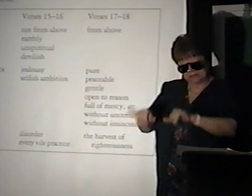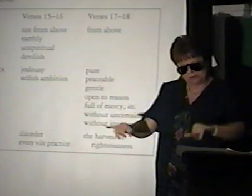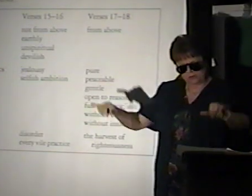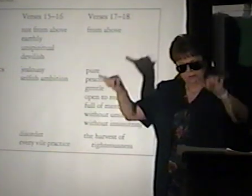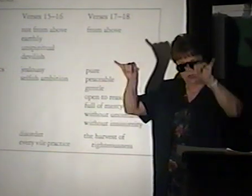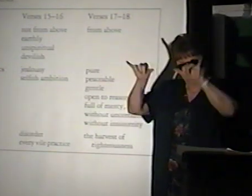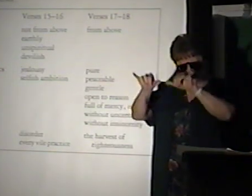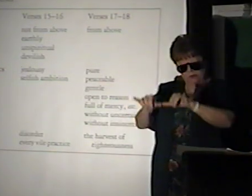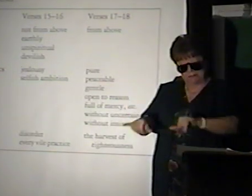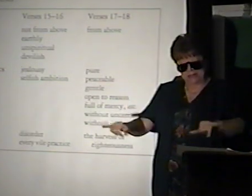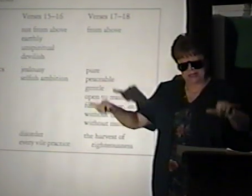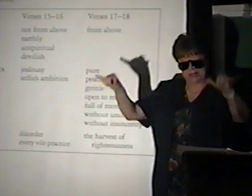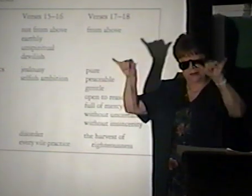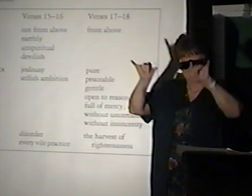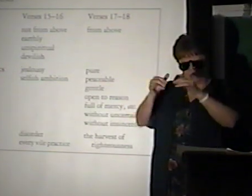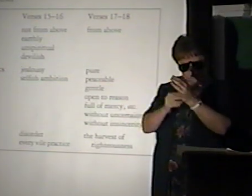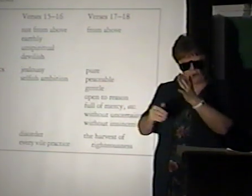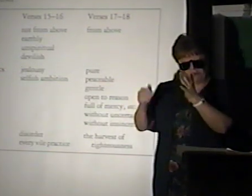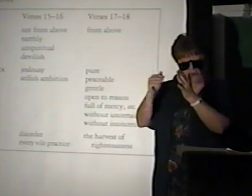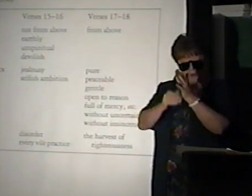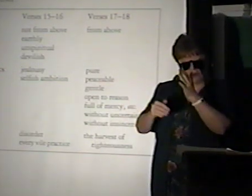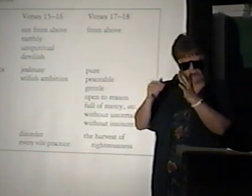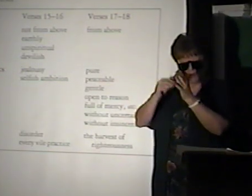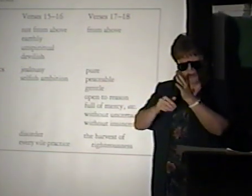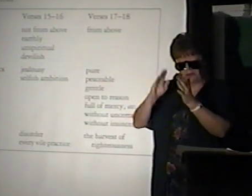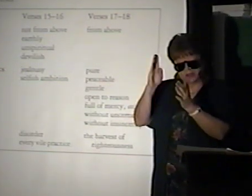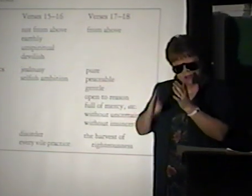disease, disease, disease, all the other, the other.